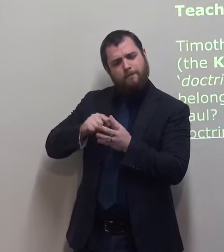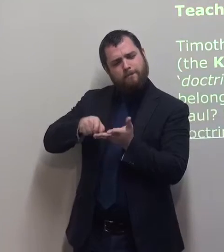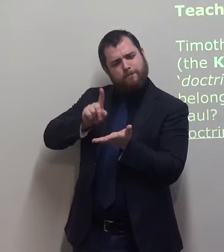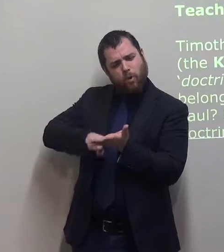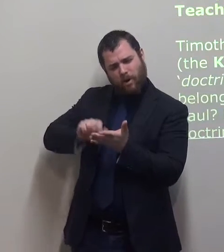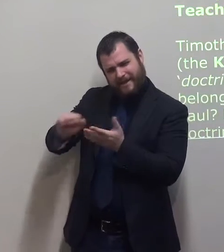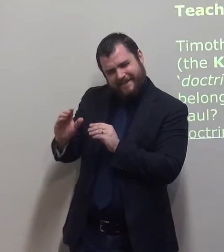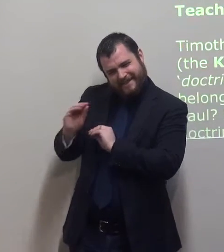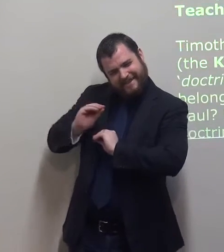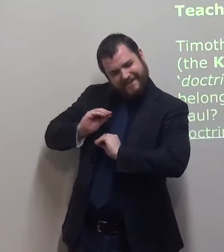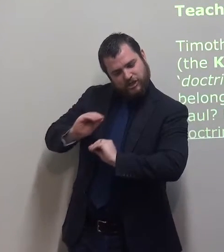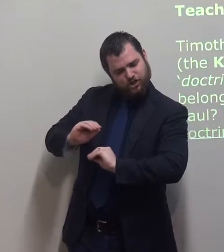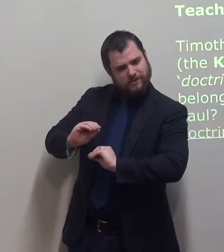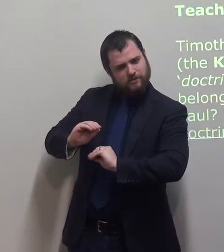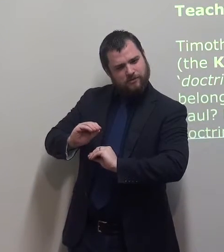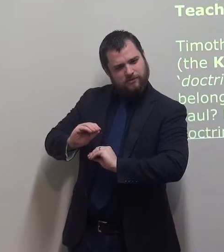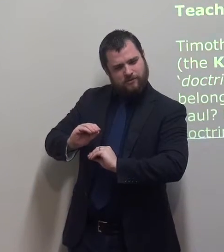King James word says doctrine.